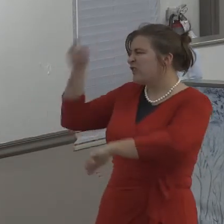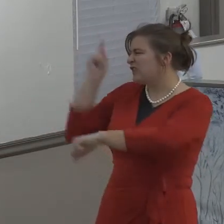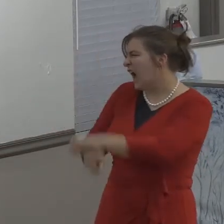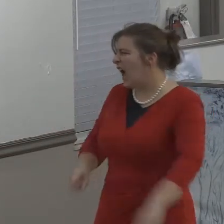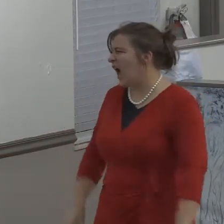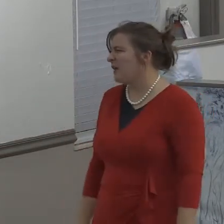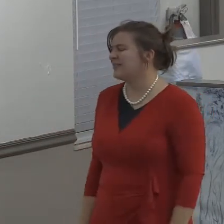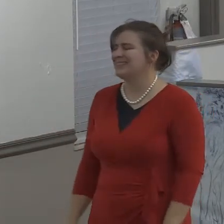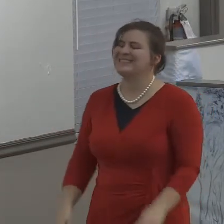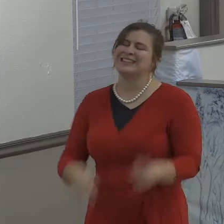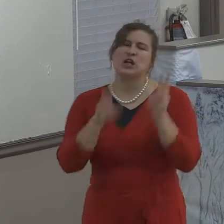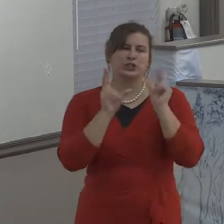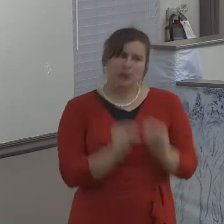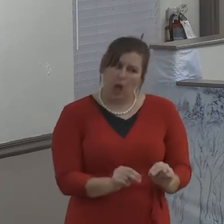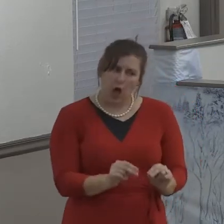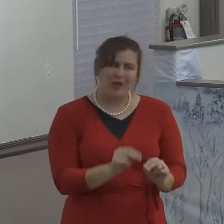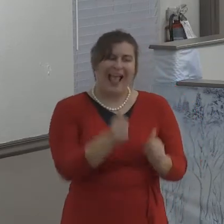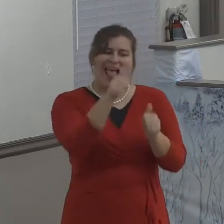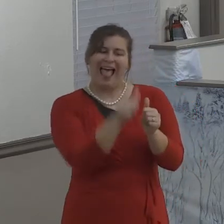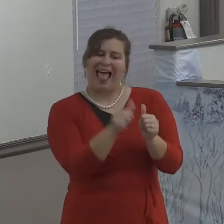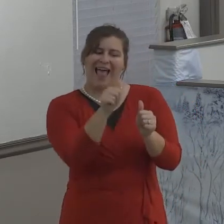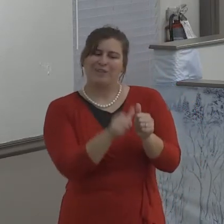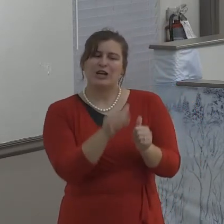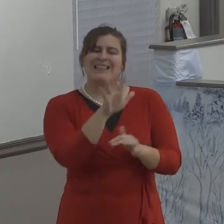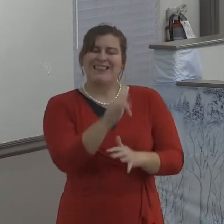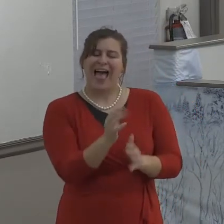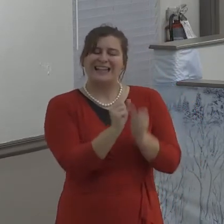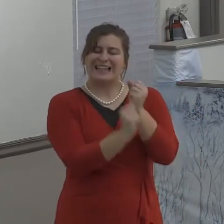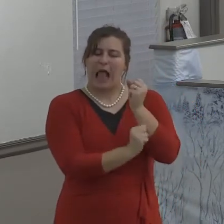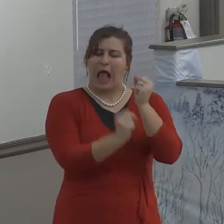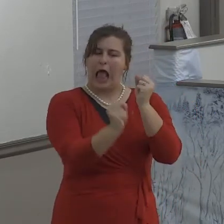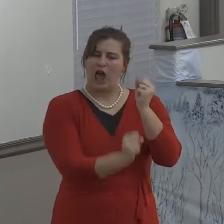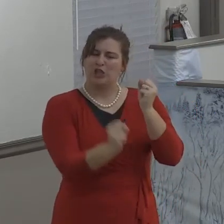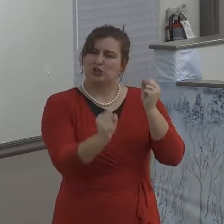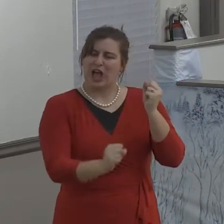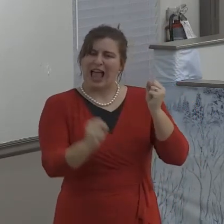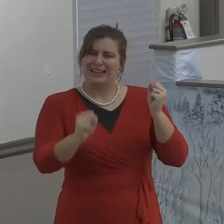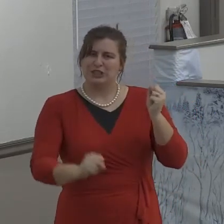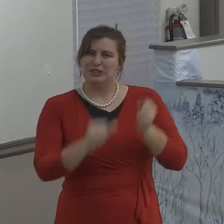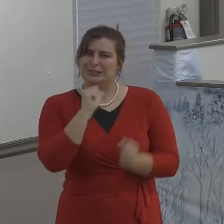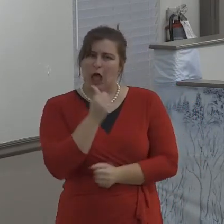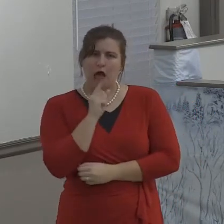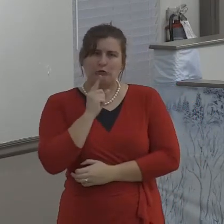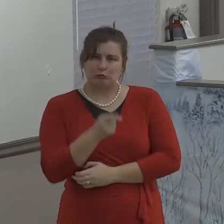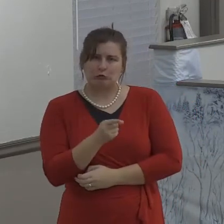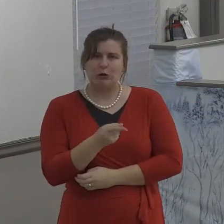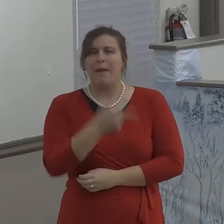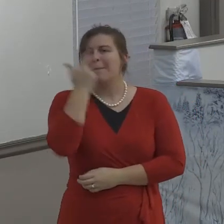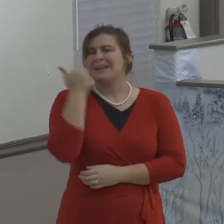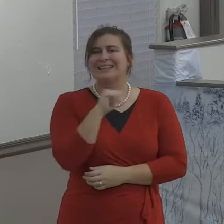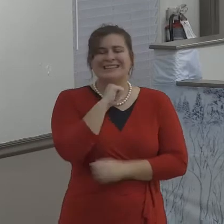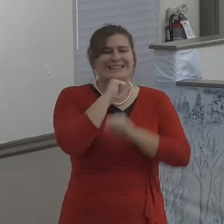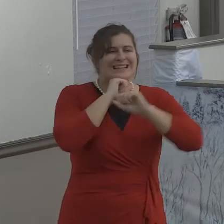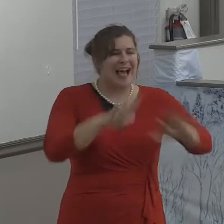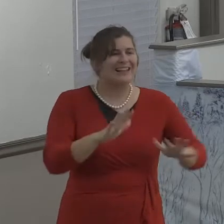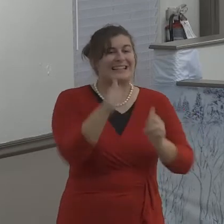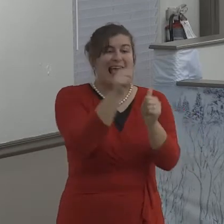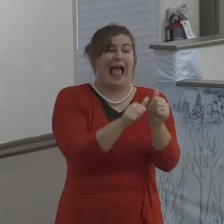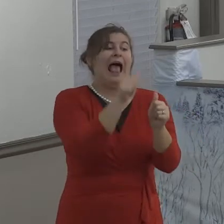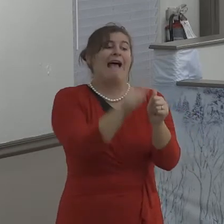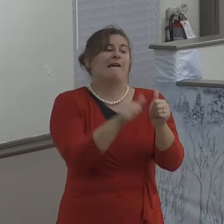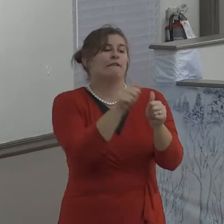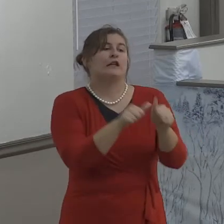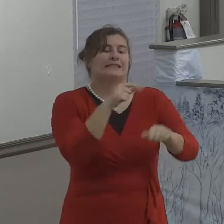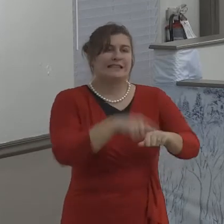And we've all done it. You always, no, nobody always